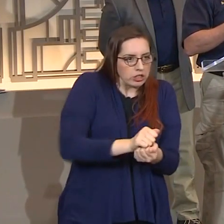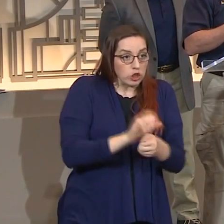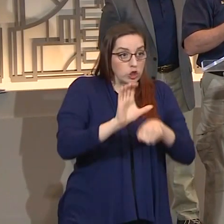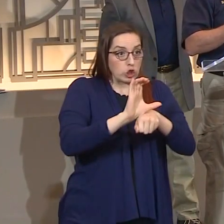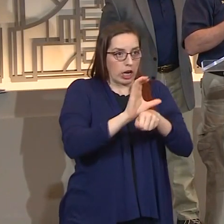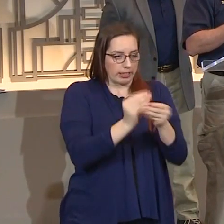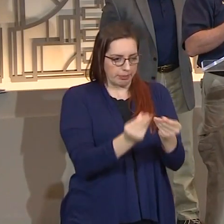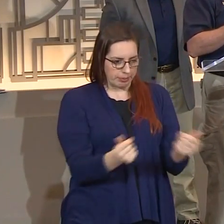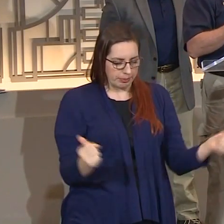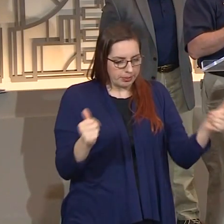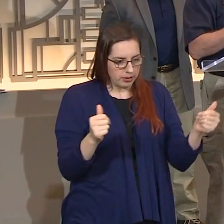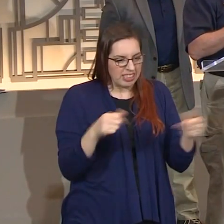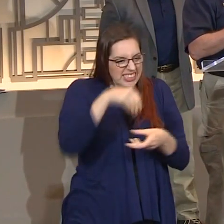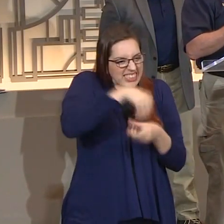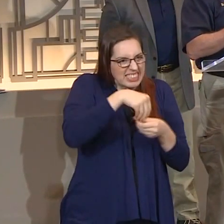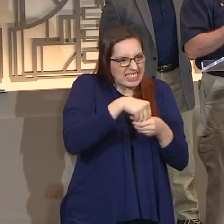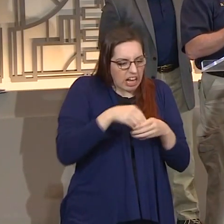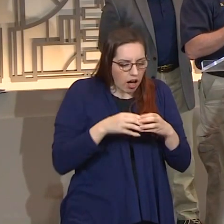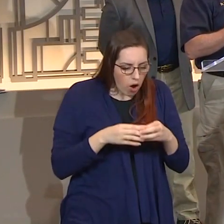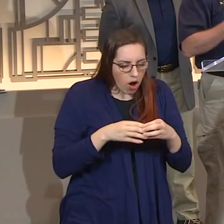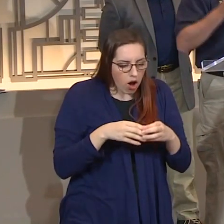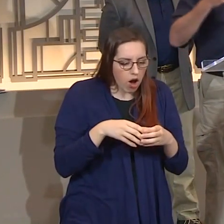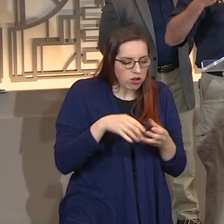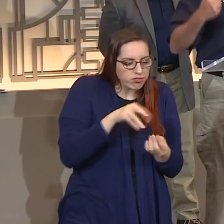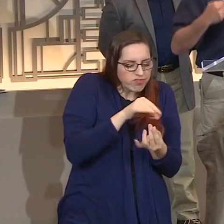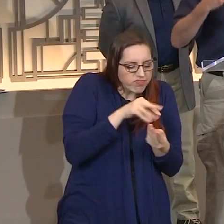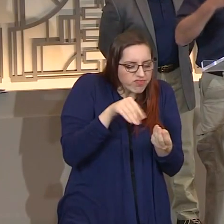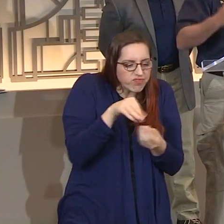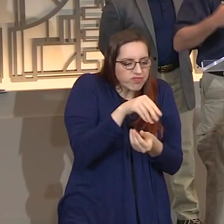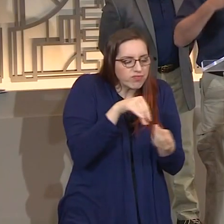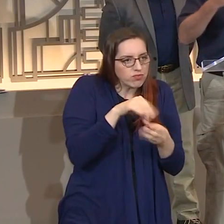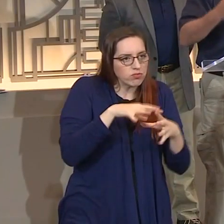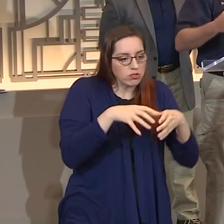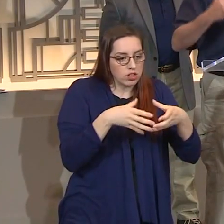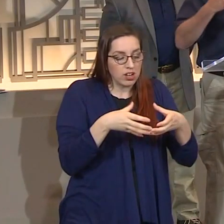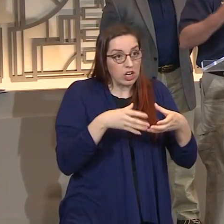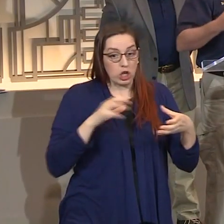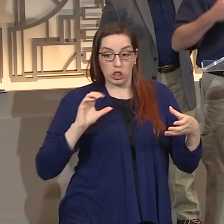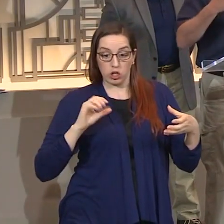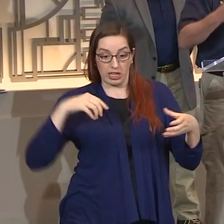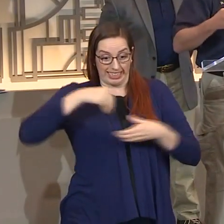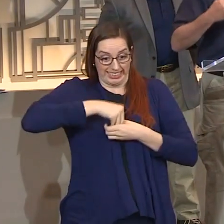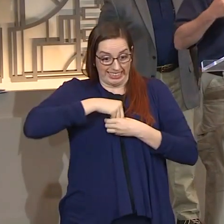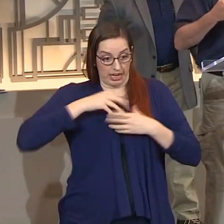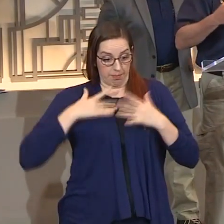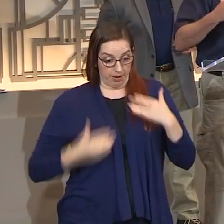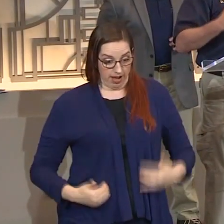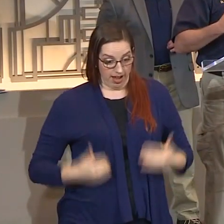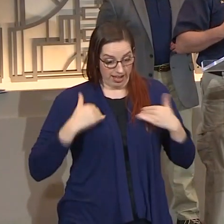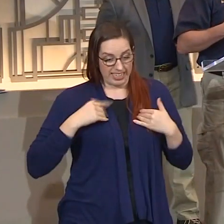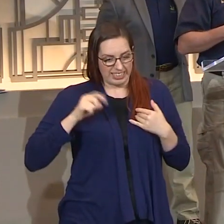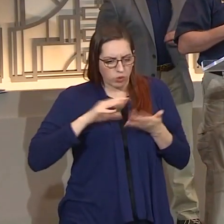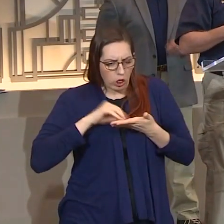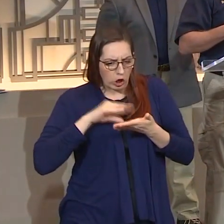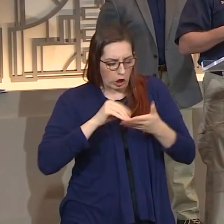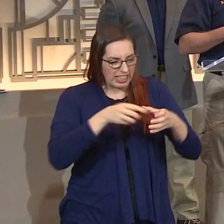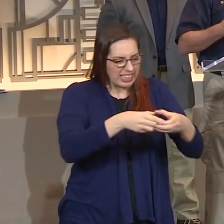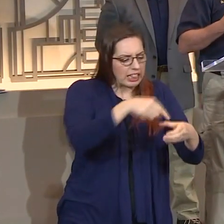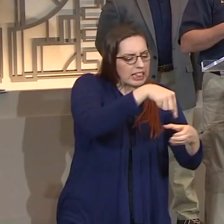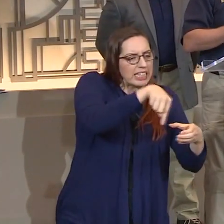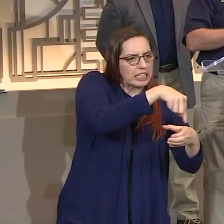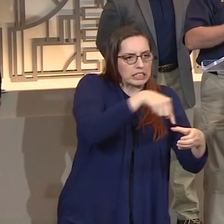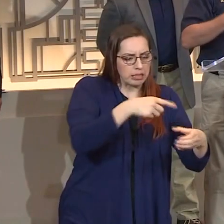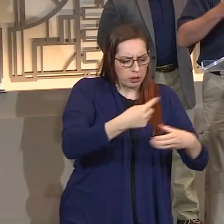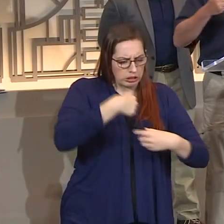is that protein shell, the bits and pieces of that protein shell, because that's what your immune system needs to learn that's not supposed to be in your body.